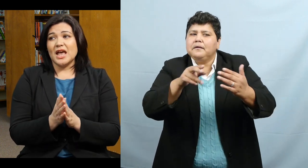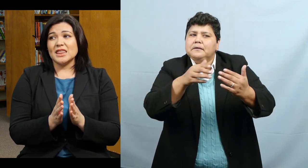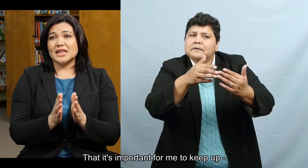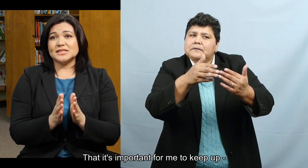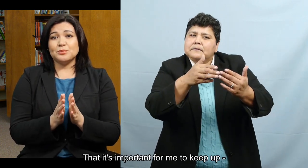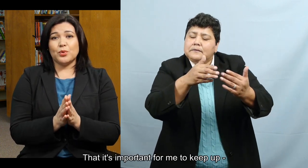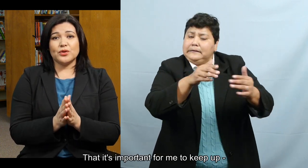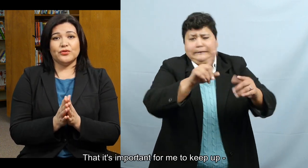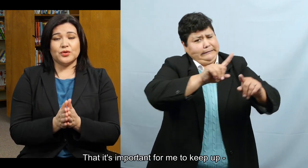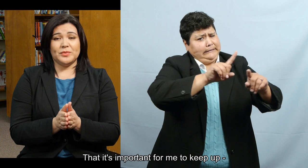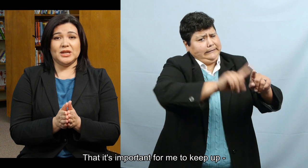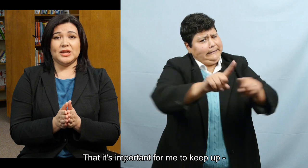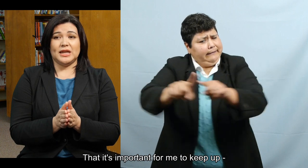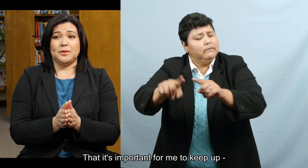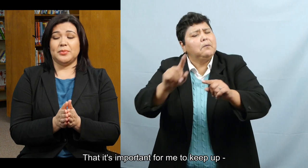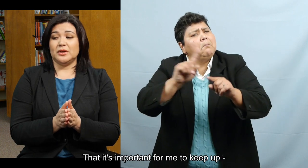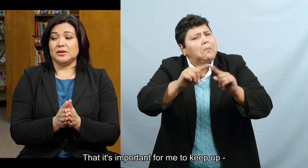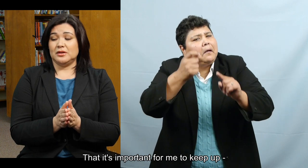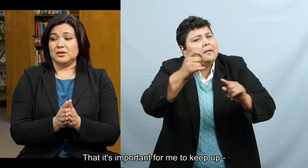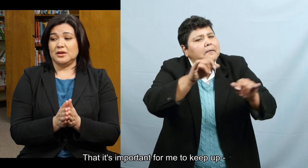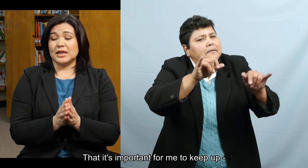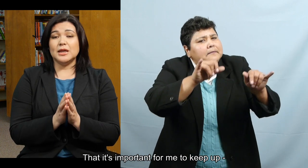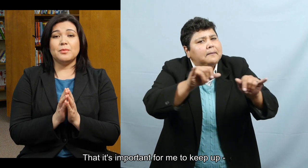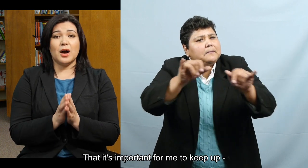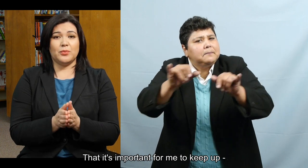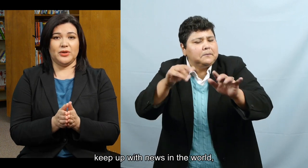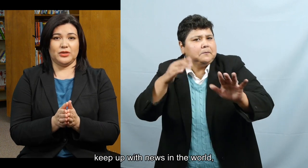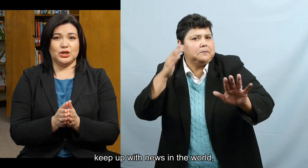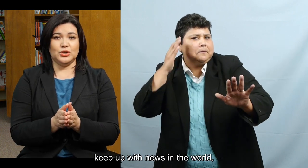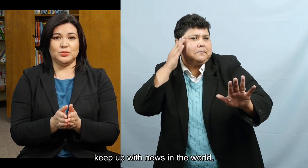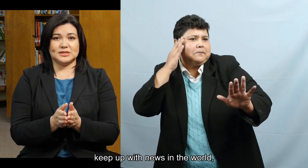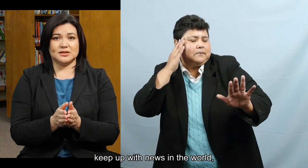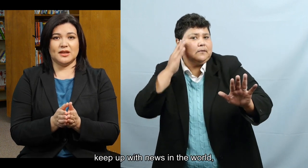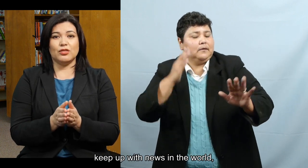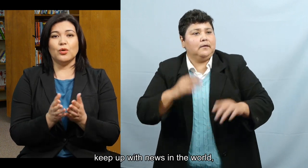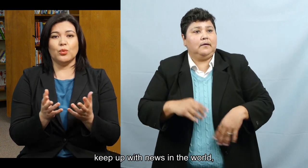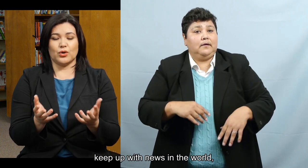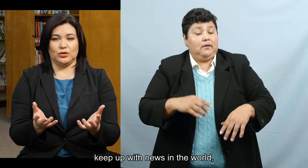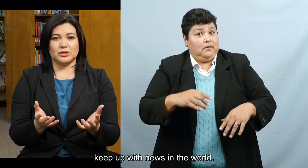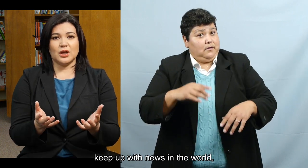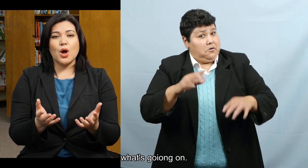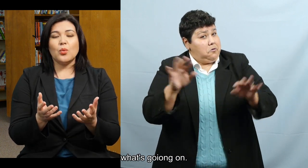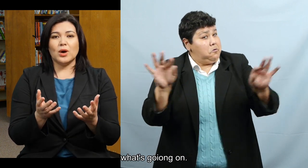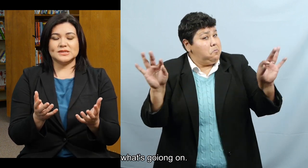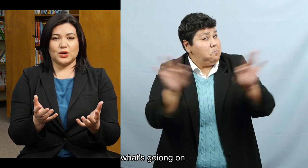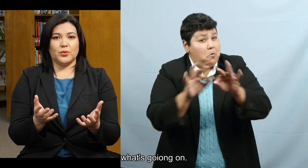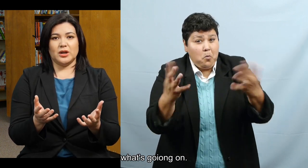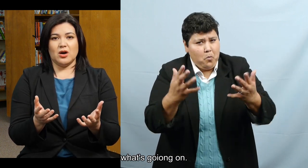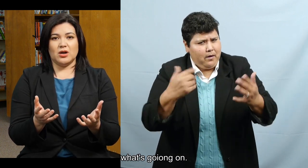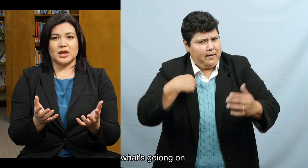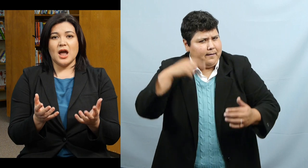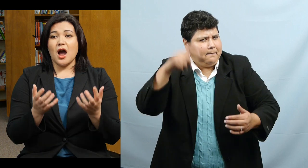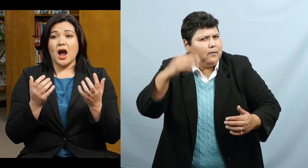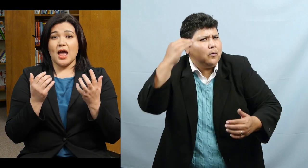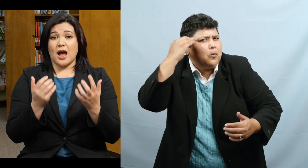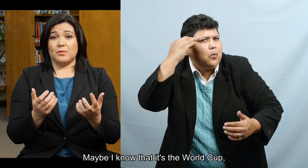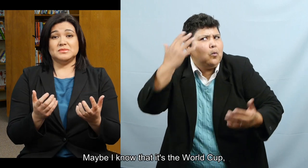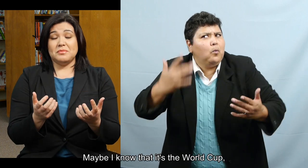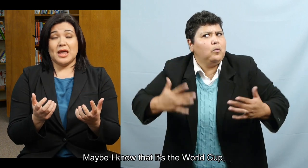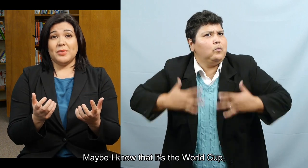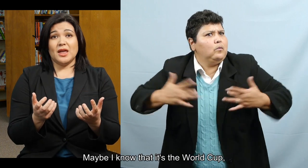And that's important for me to keep up with news in the world. What's going on.